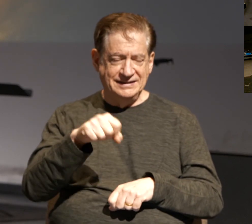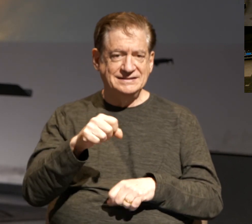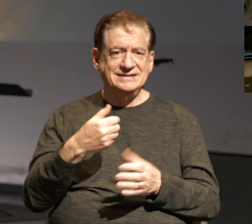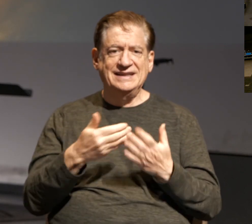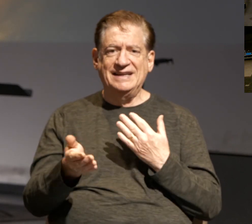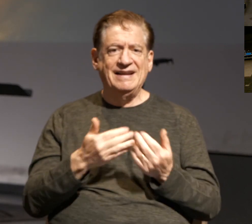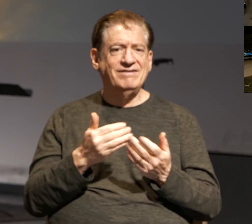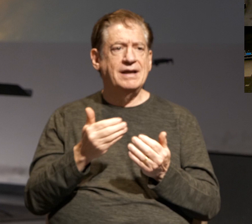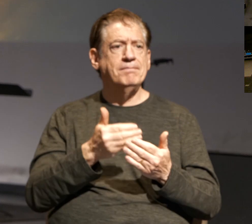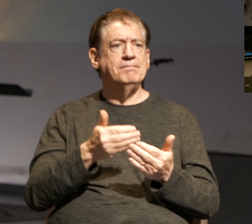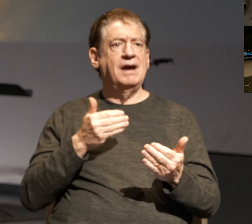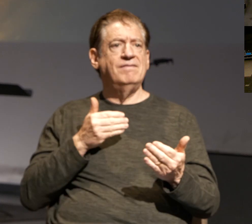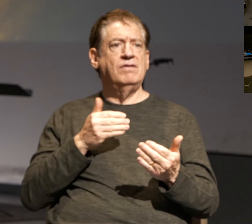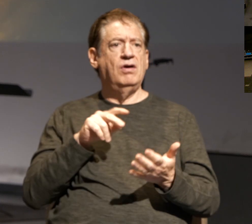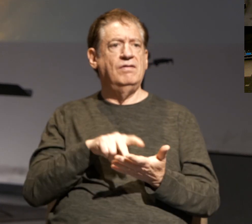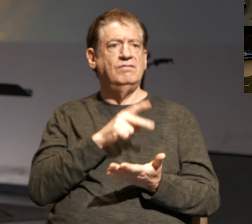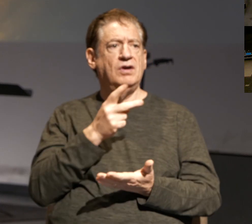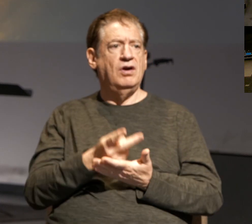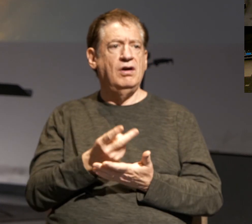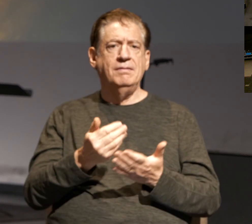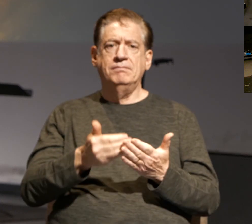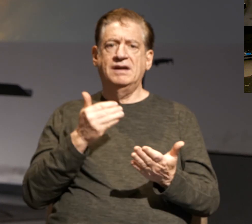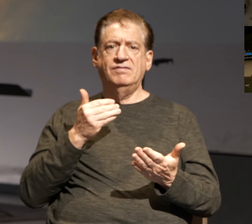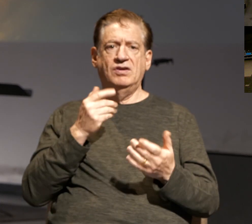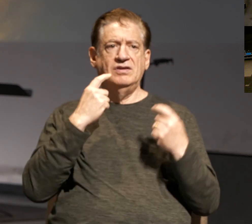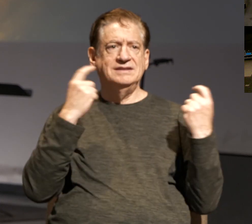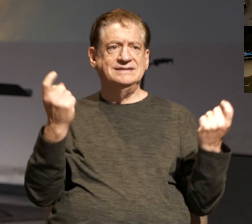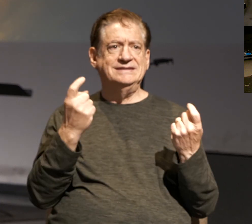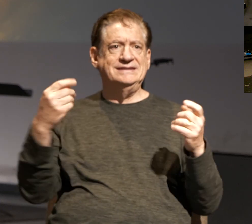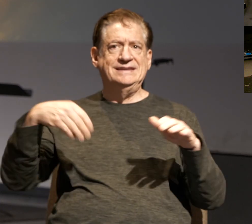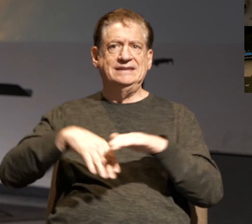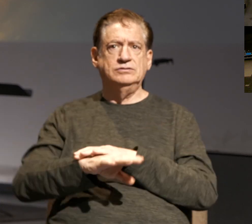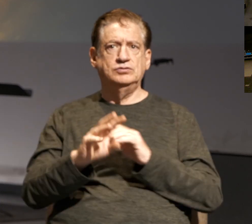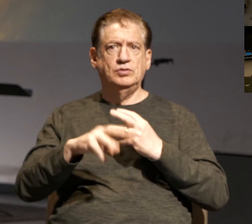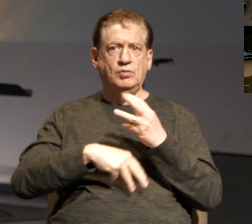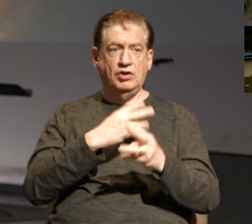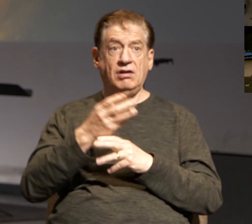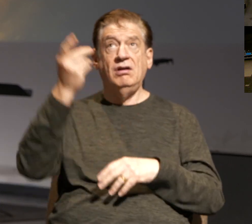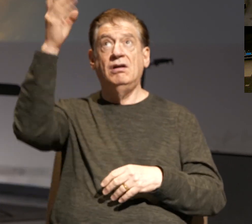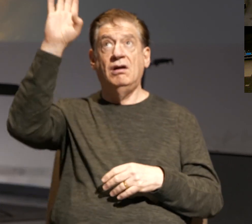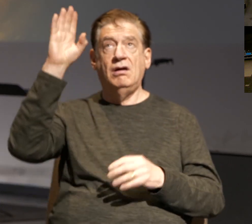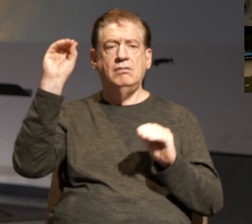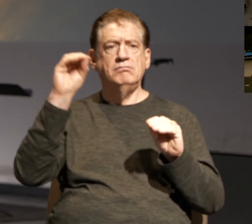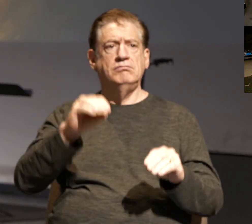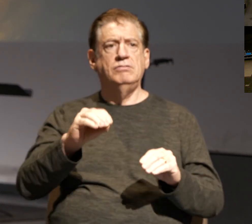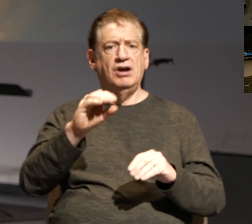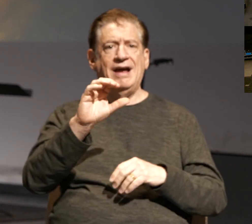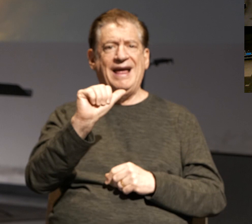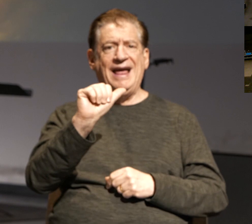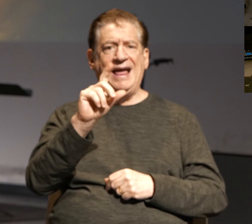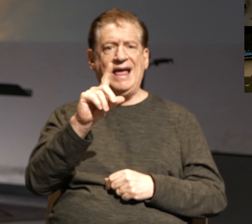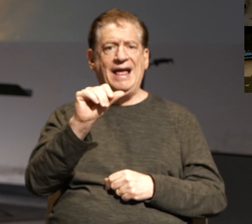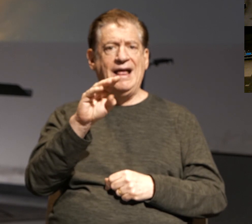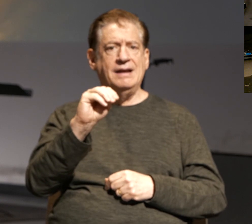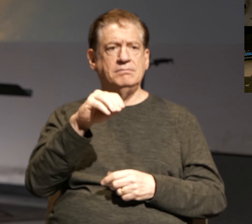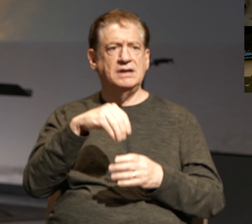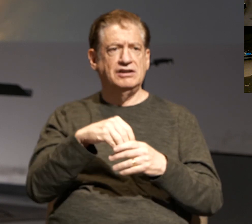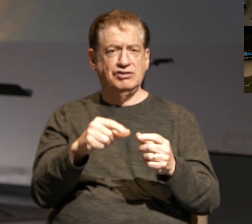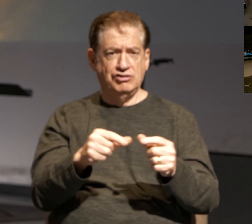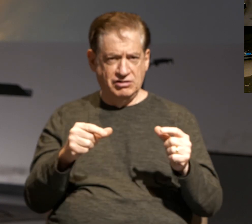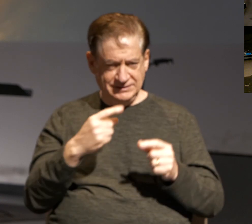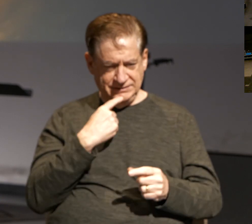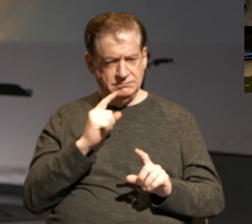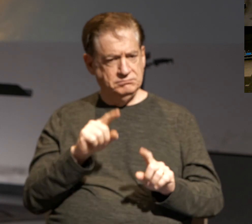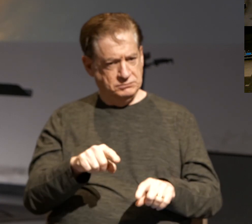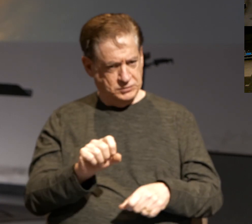even before the fall, even before sin entered the world, God put Adam in the Garden of Eden and he said, work